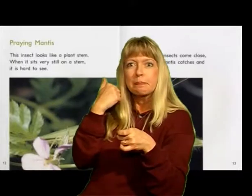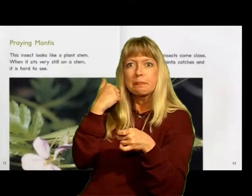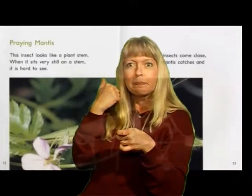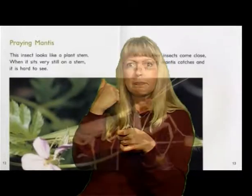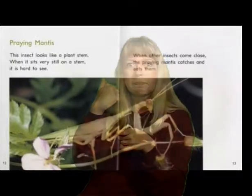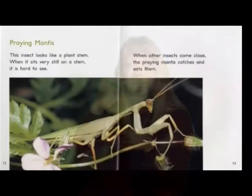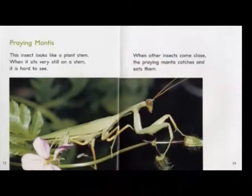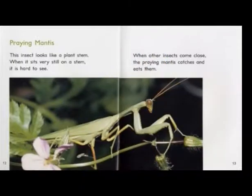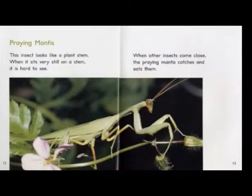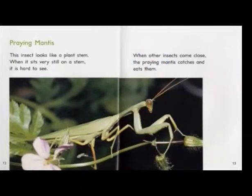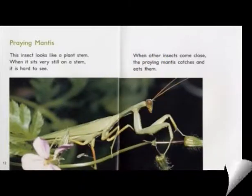And eats them